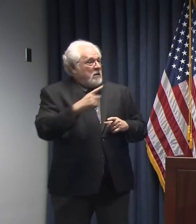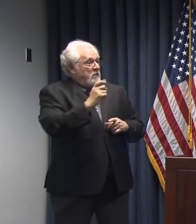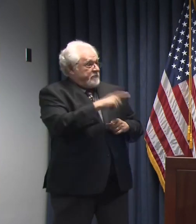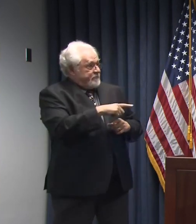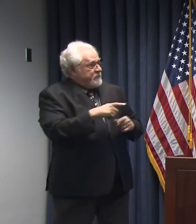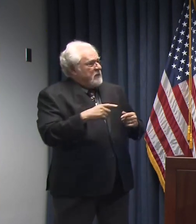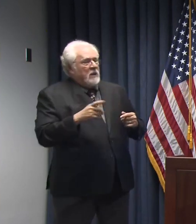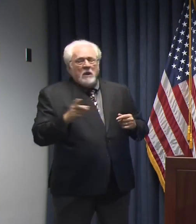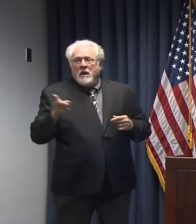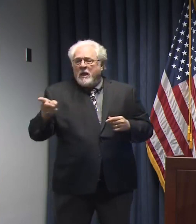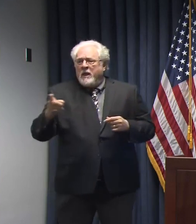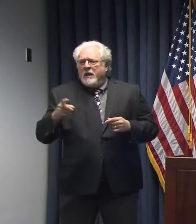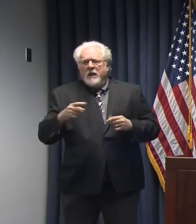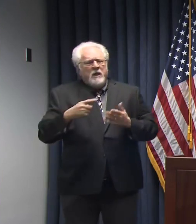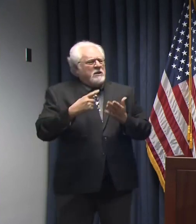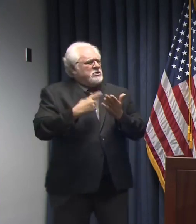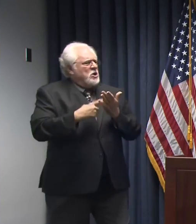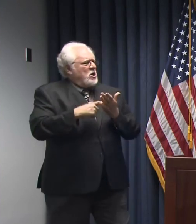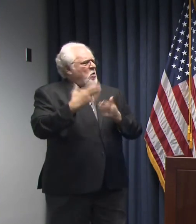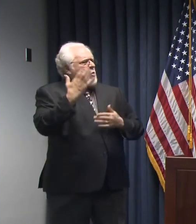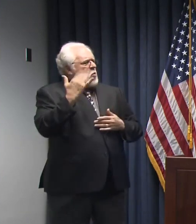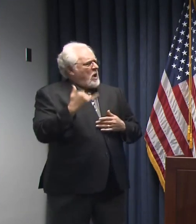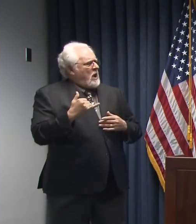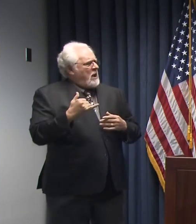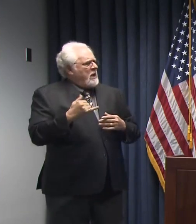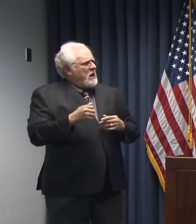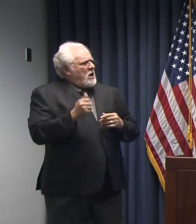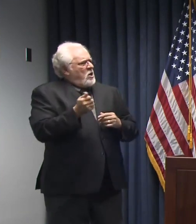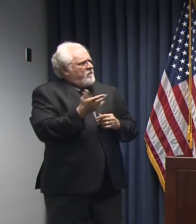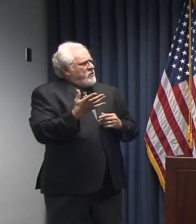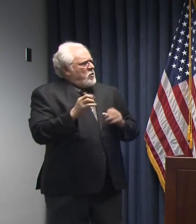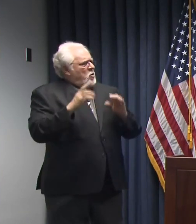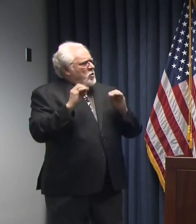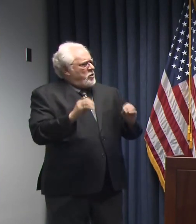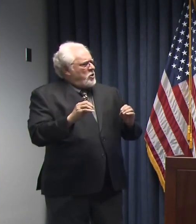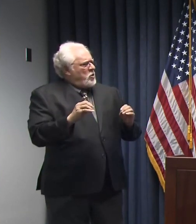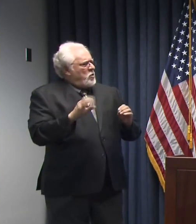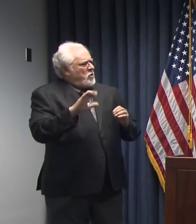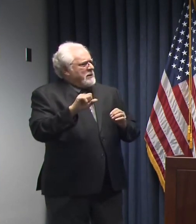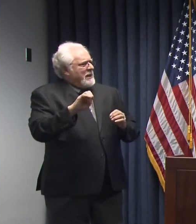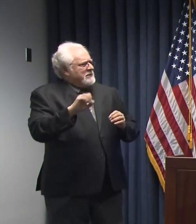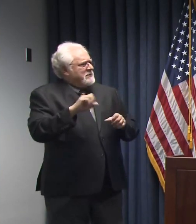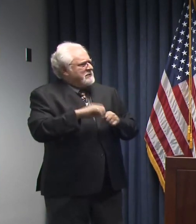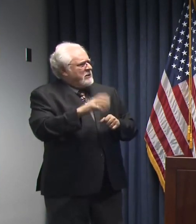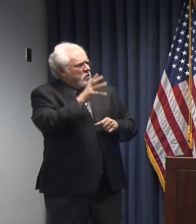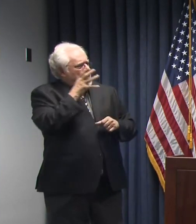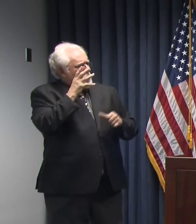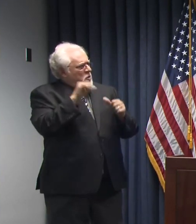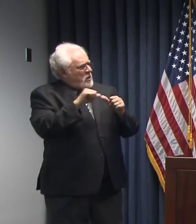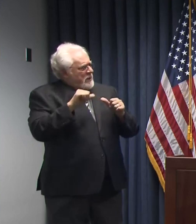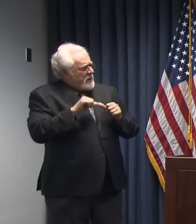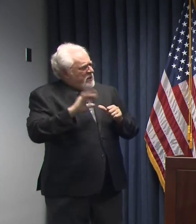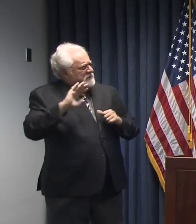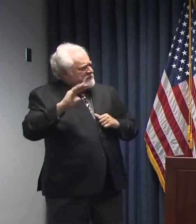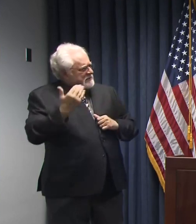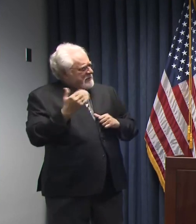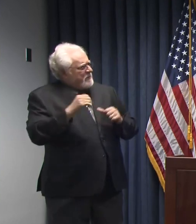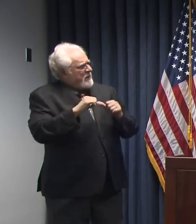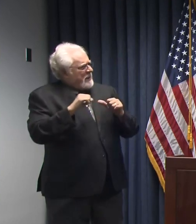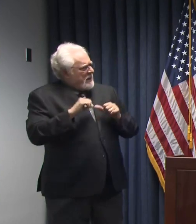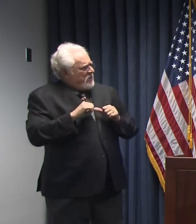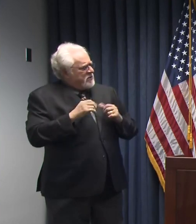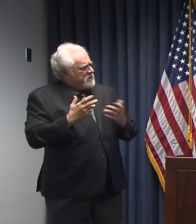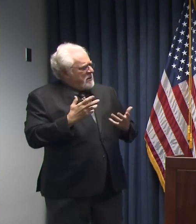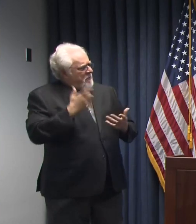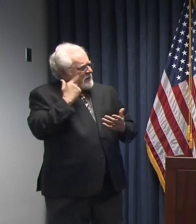Can you talk about why there are few or no confirmed cases in some of the rural parishes? Those seem like the parishes that are left. Is that